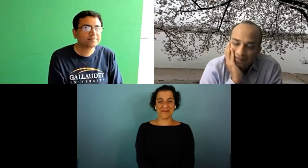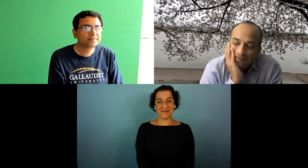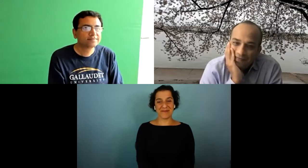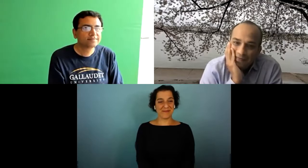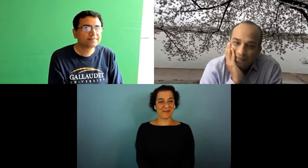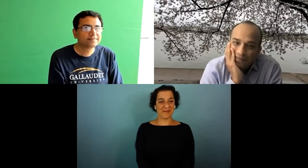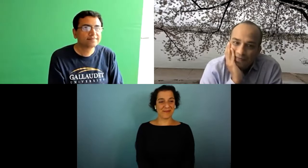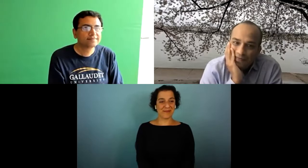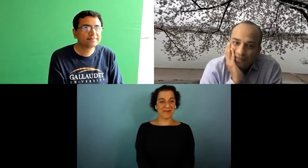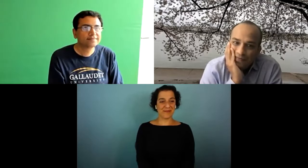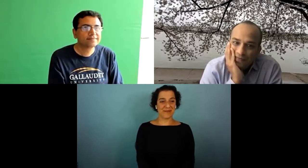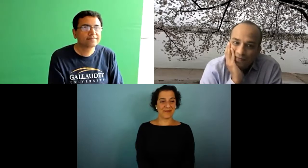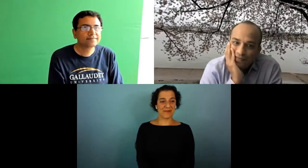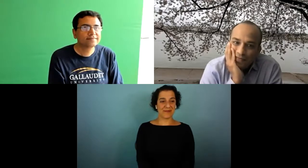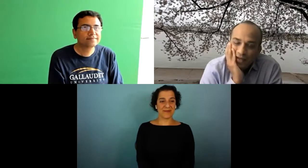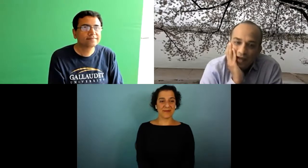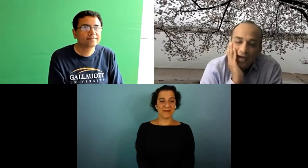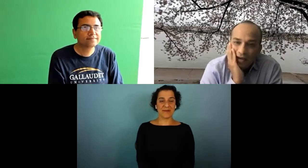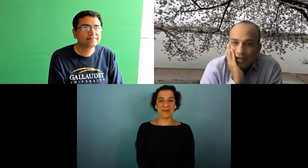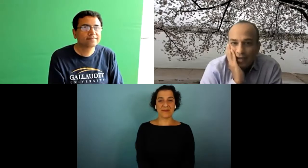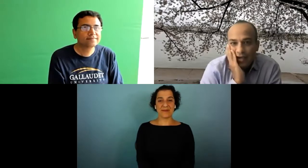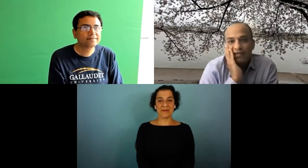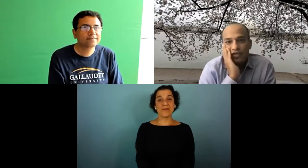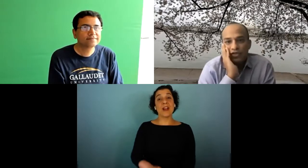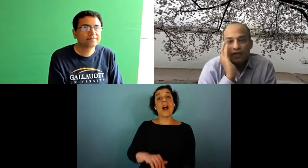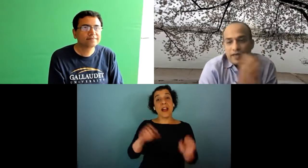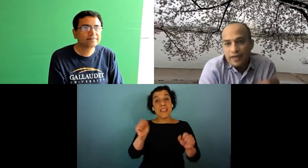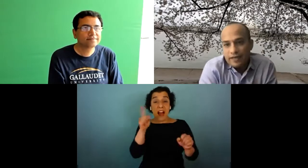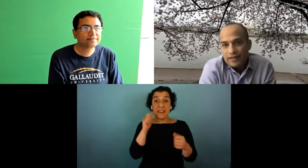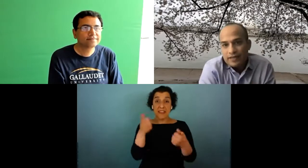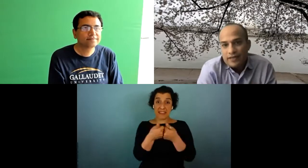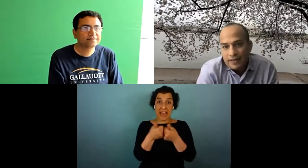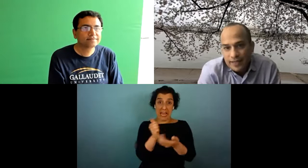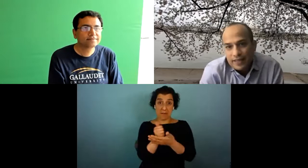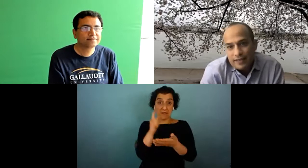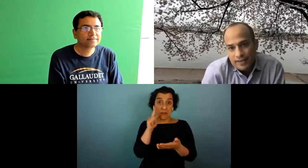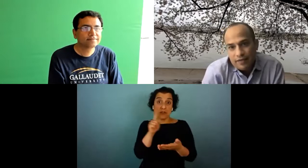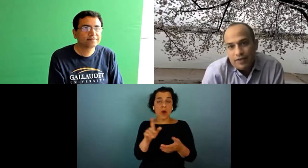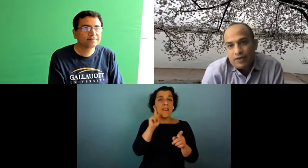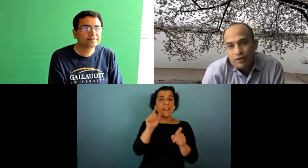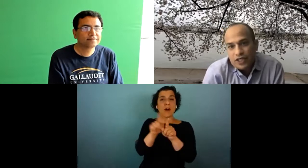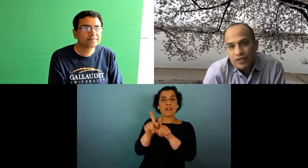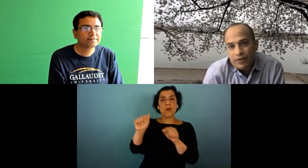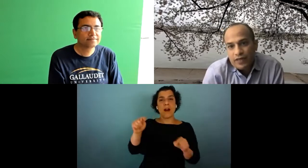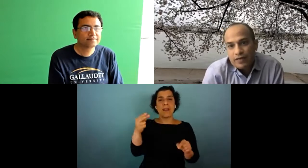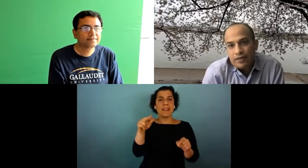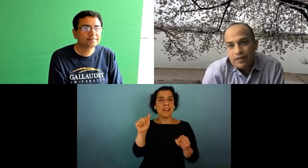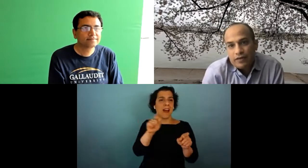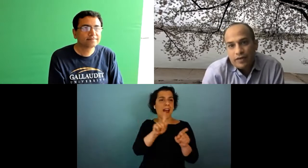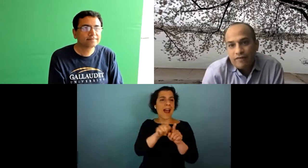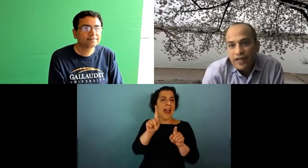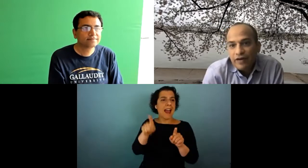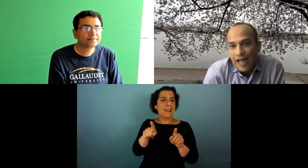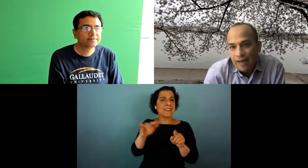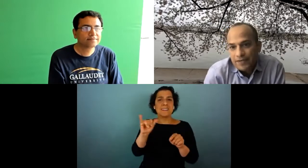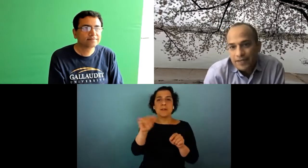that this technology could be used i think games for sure and then i think athena is asking a similar question where you